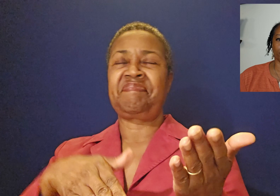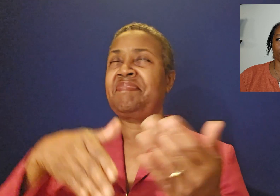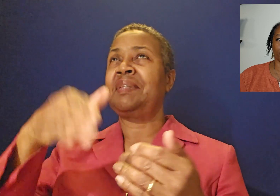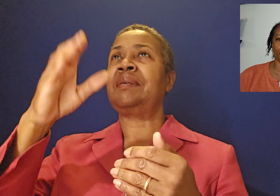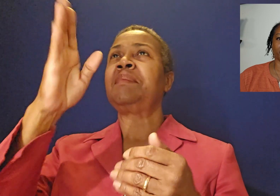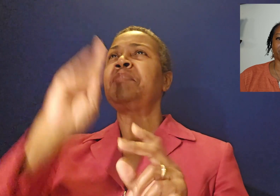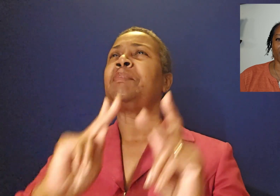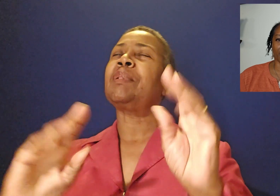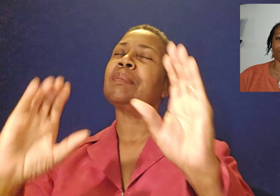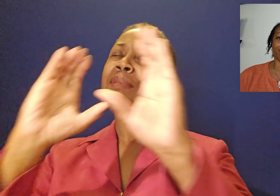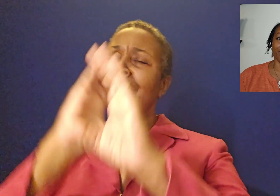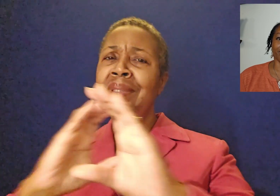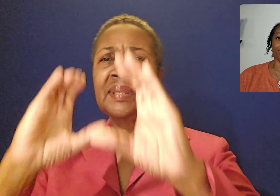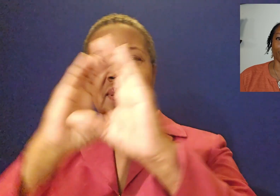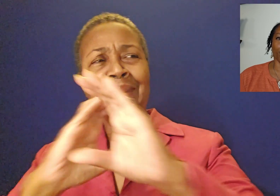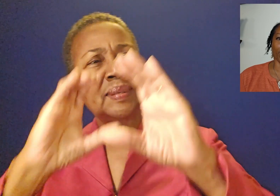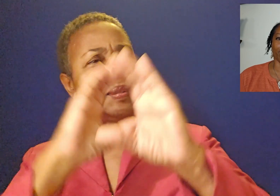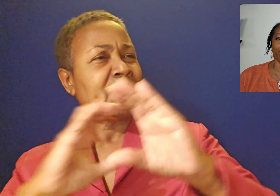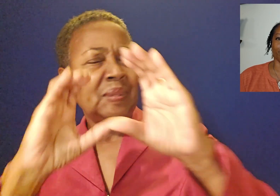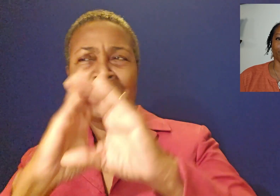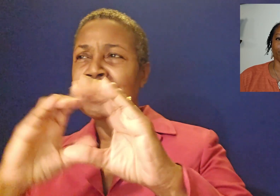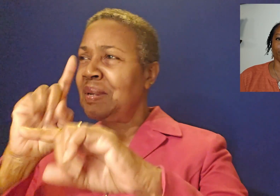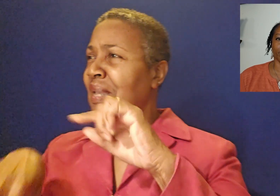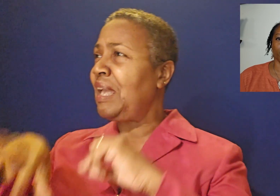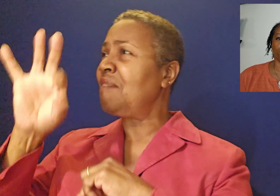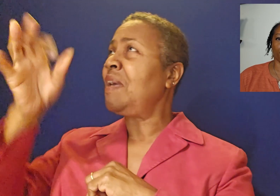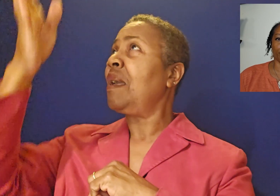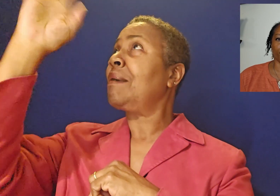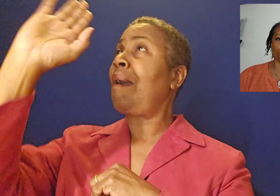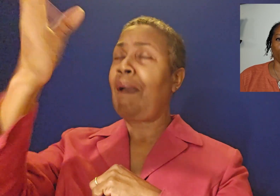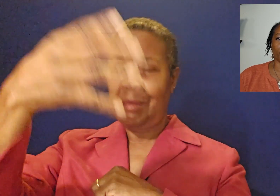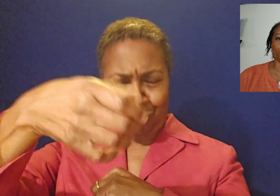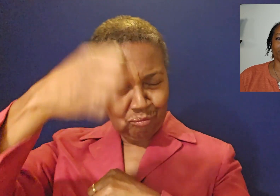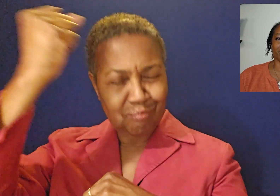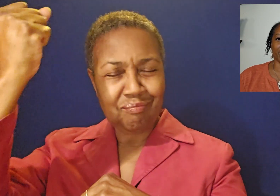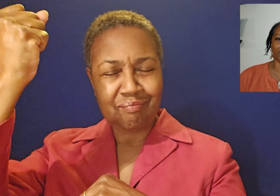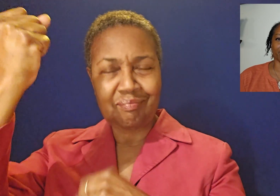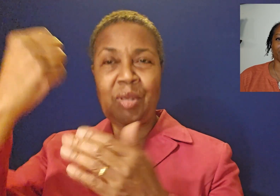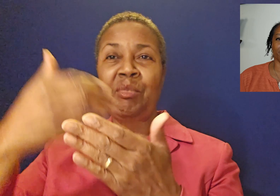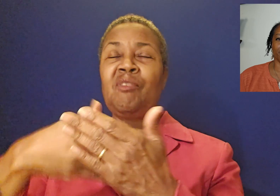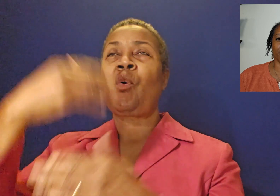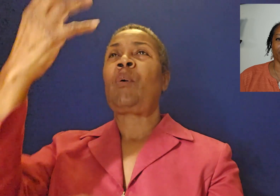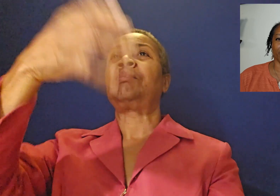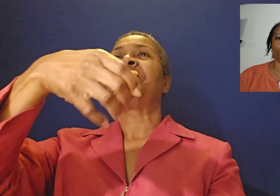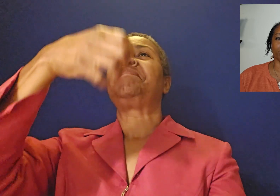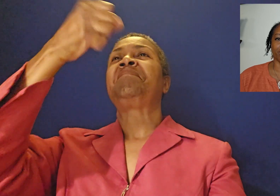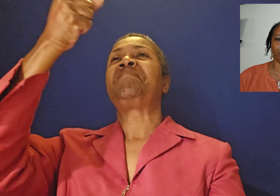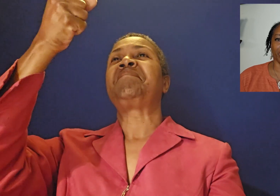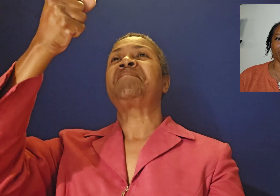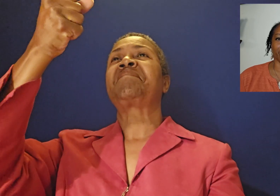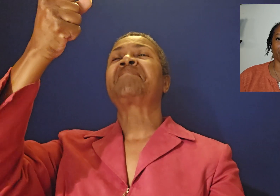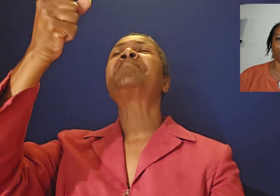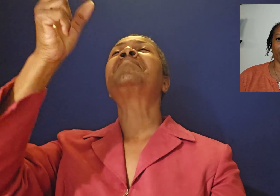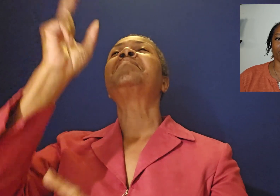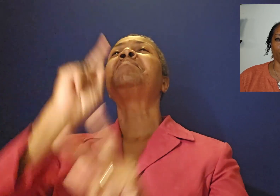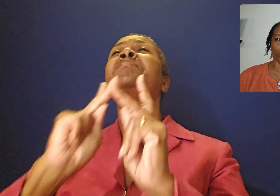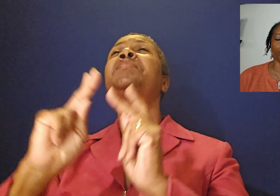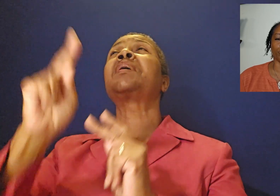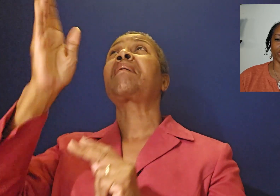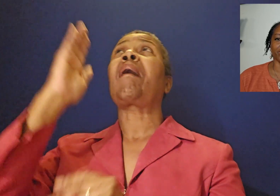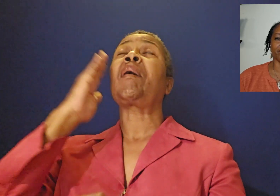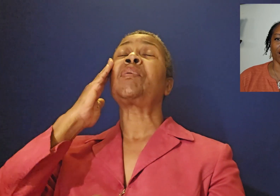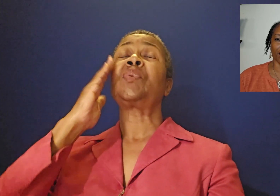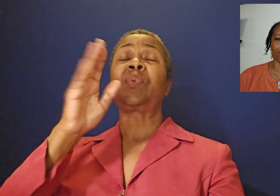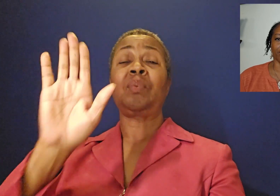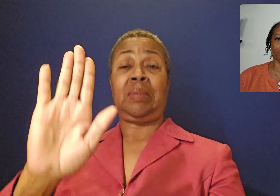found because God had taken him away. For before he was taken, he was commended as